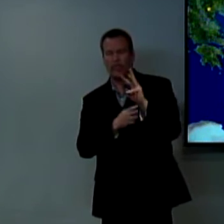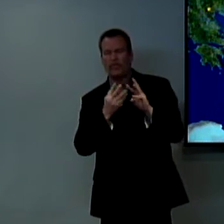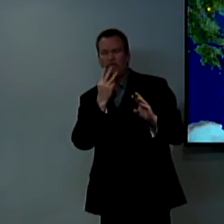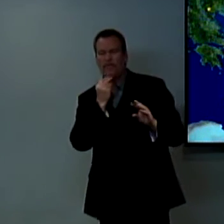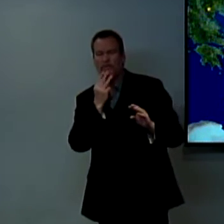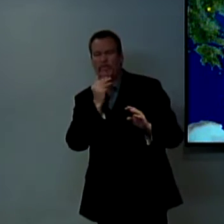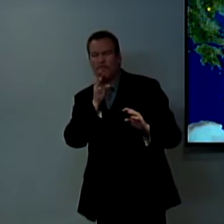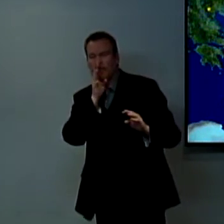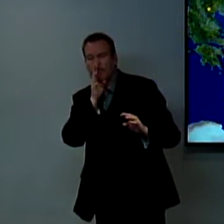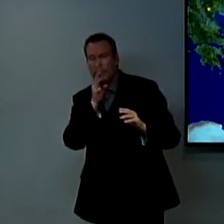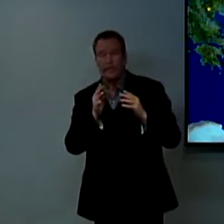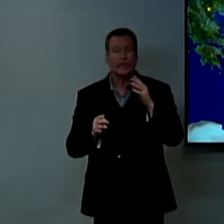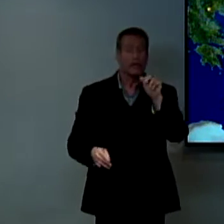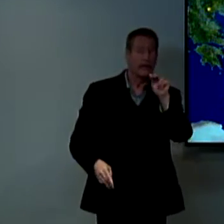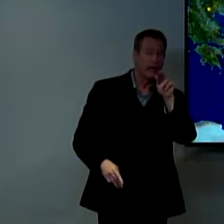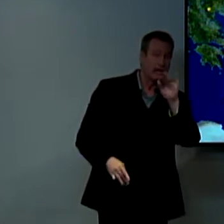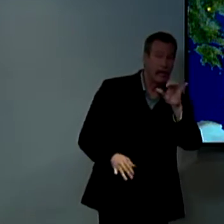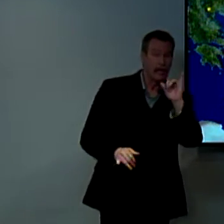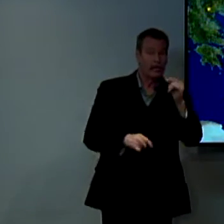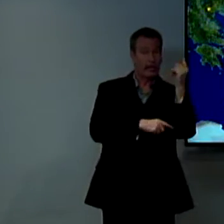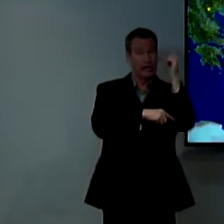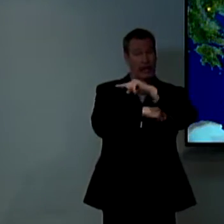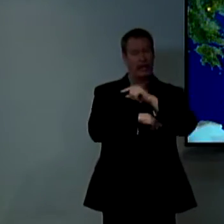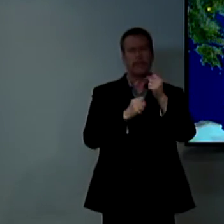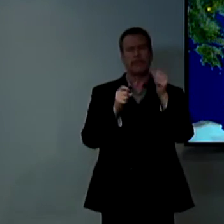and there were other Jews that spoke Hebrew as well